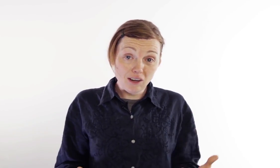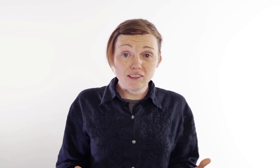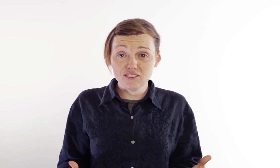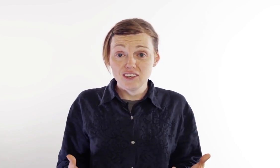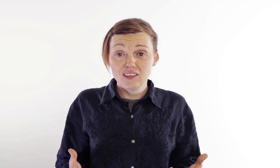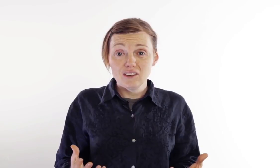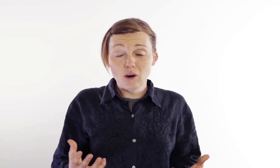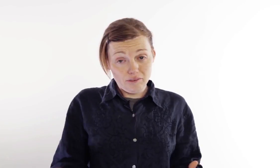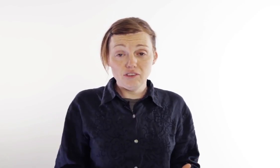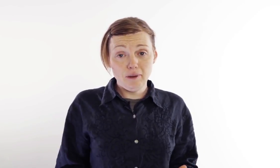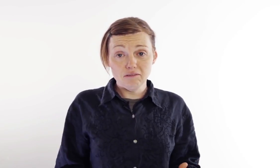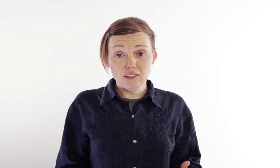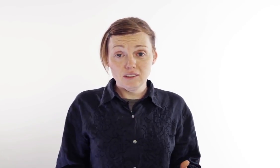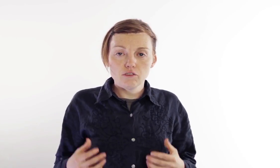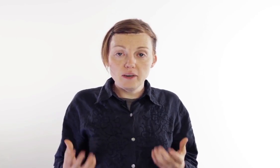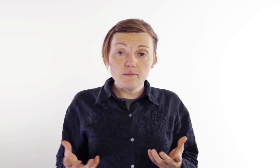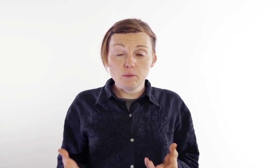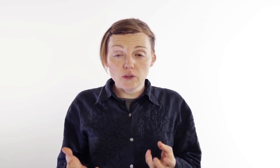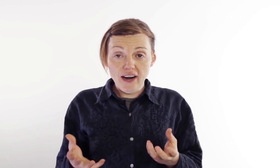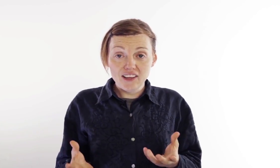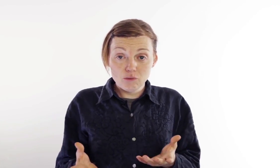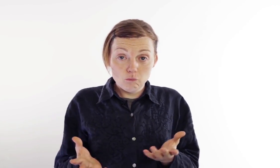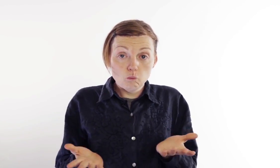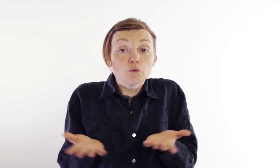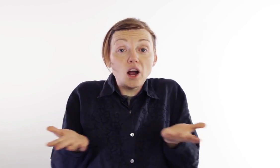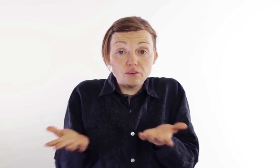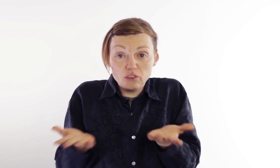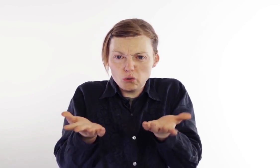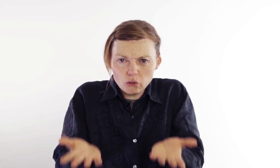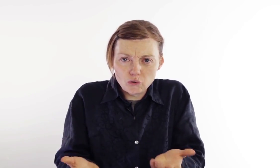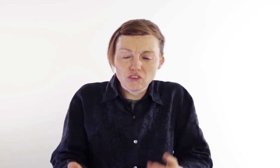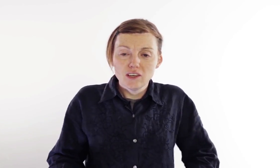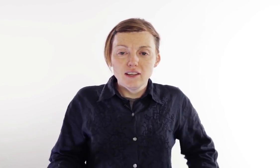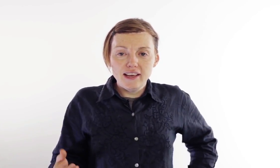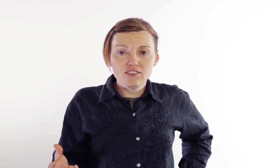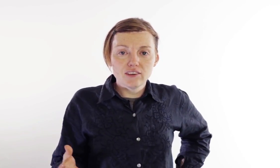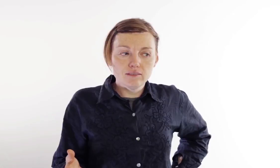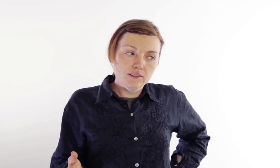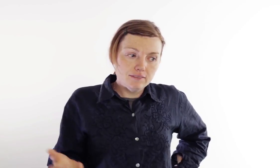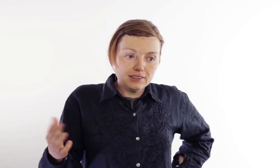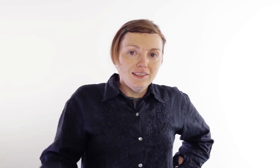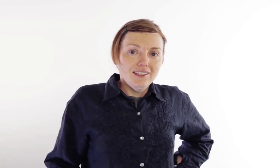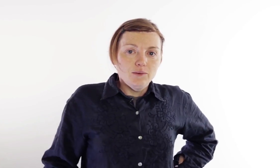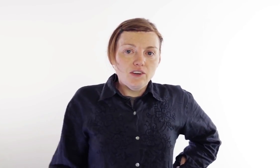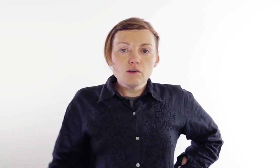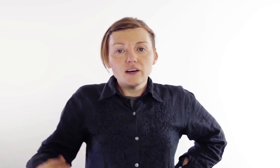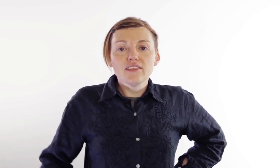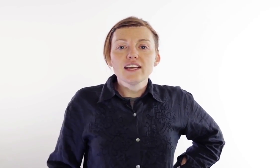obvious or obviously painful. For many people, when they're asked, which washroom do you use? They answer, well, whichever one I think